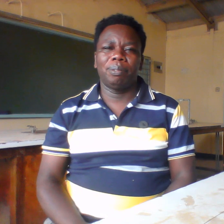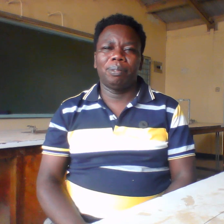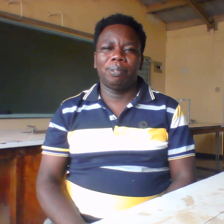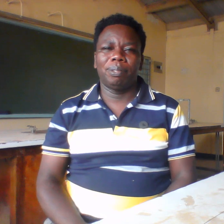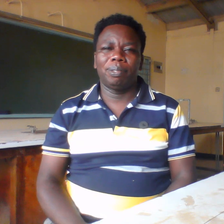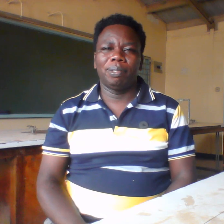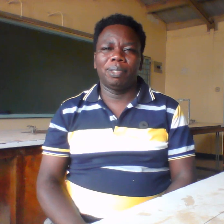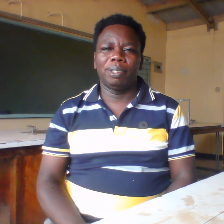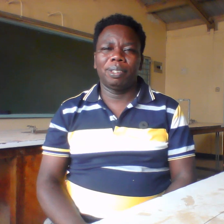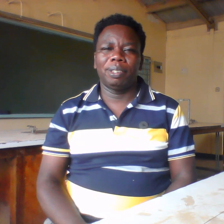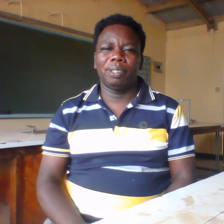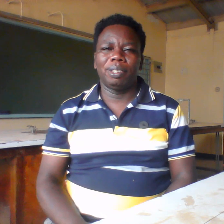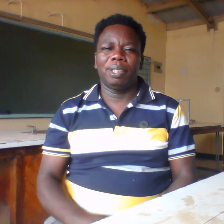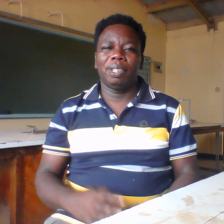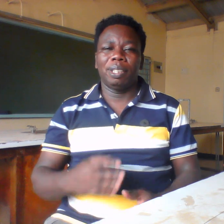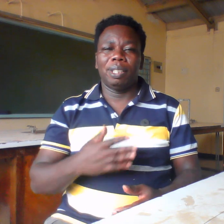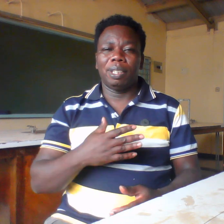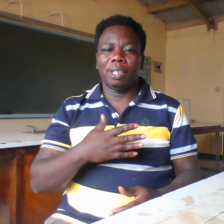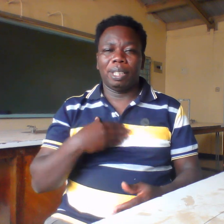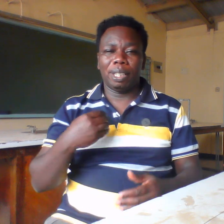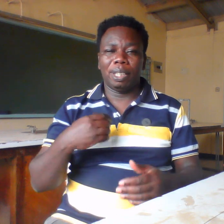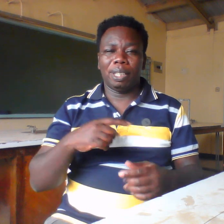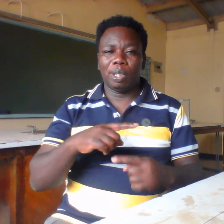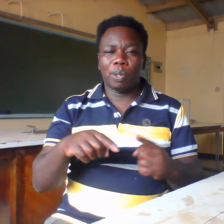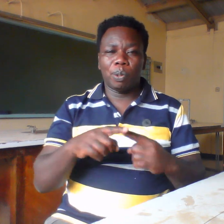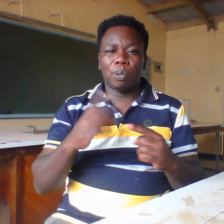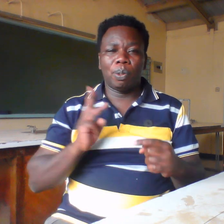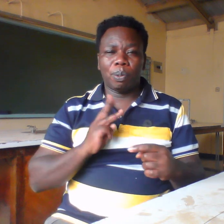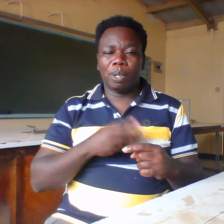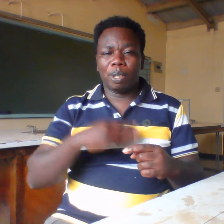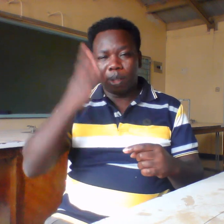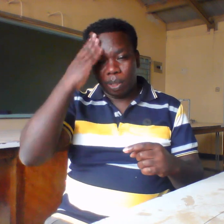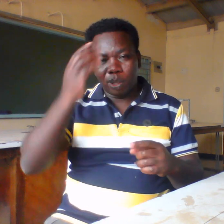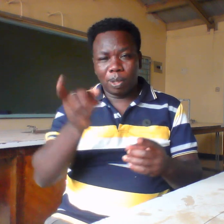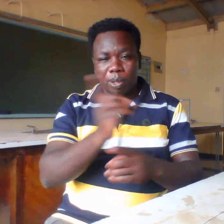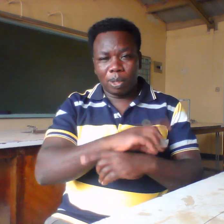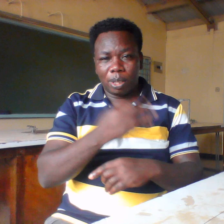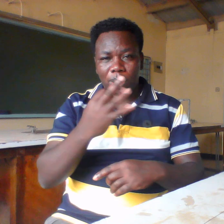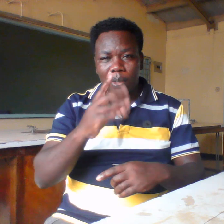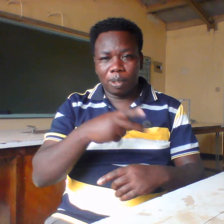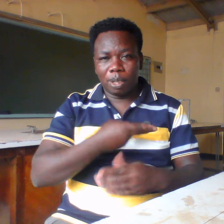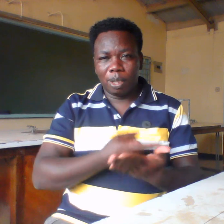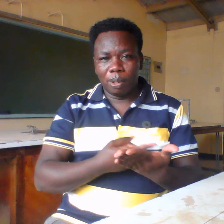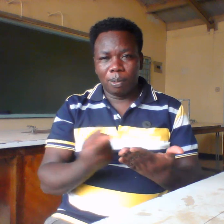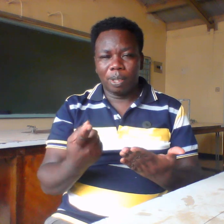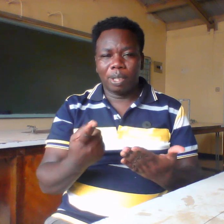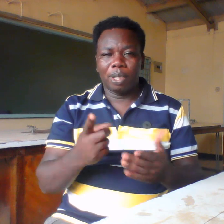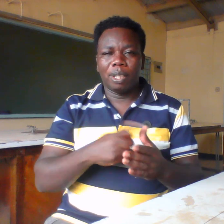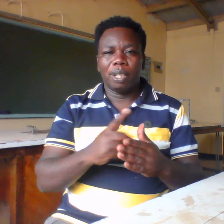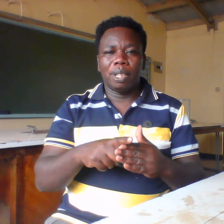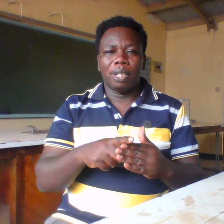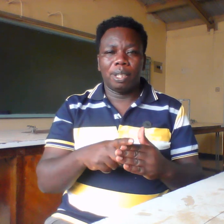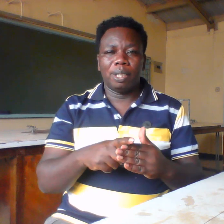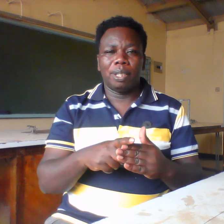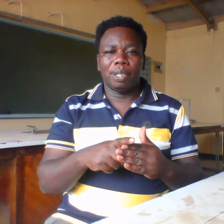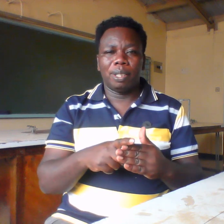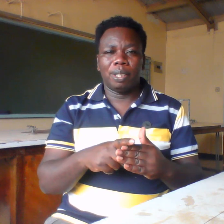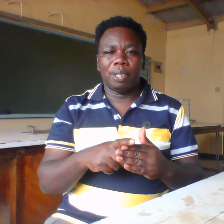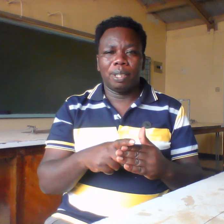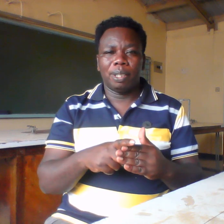and when we know the best of the week then uh i believe i'll say